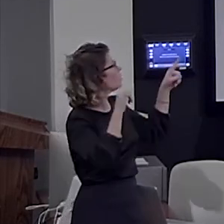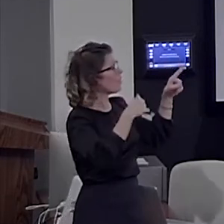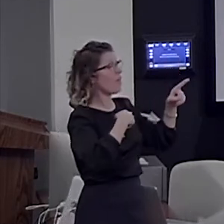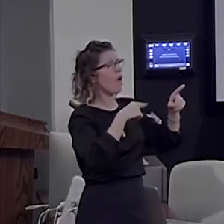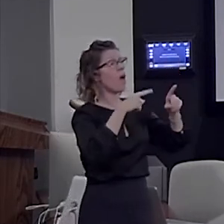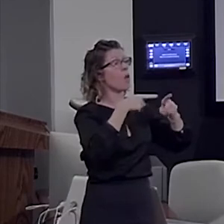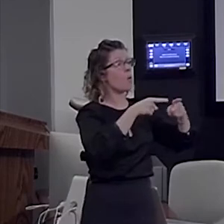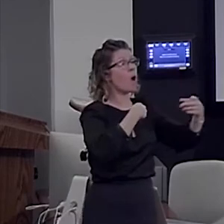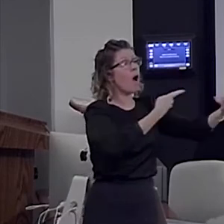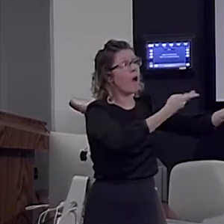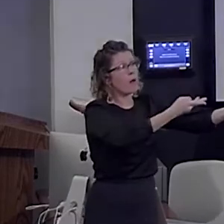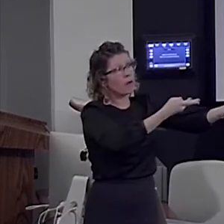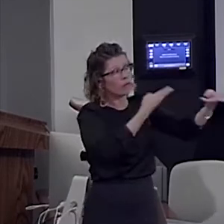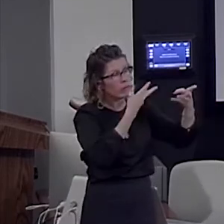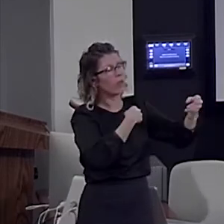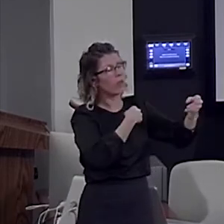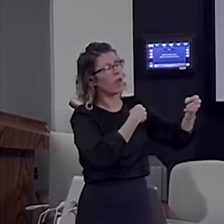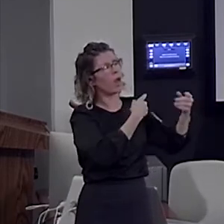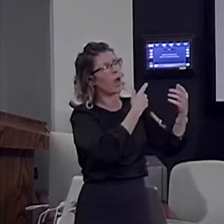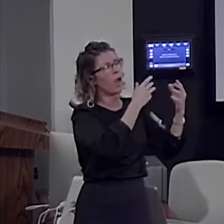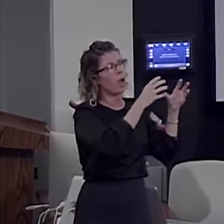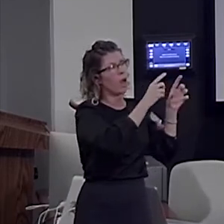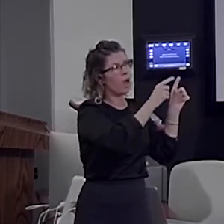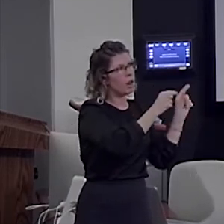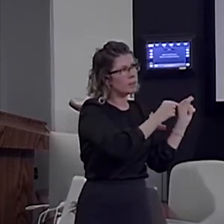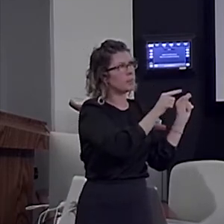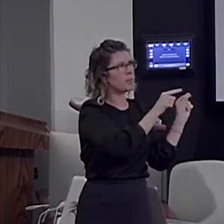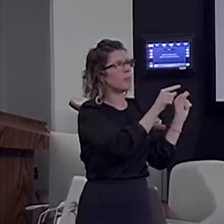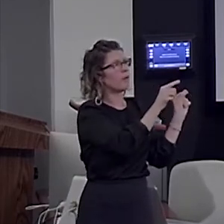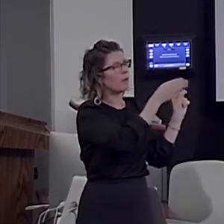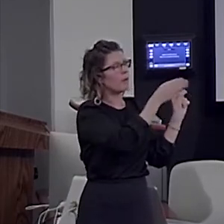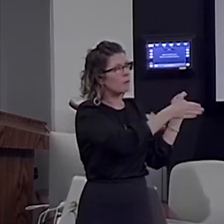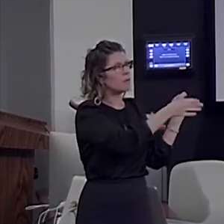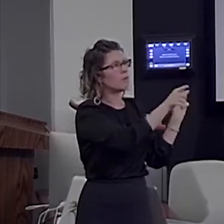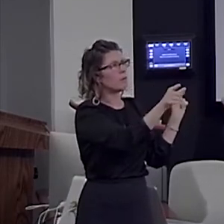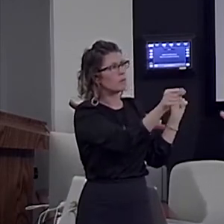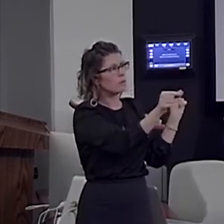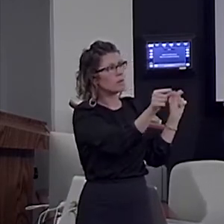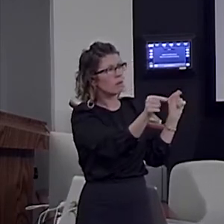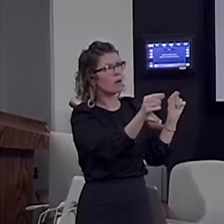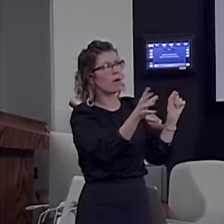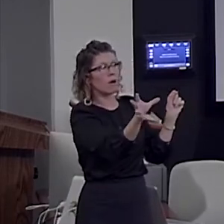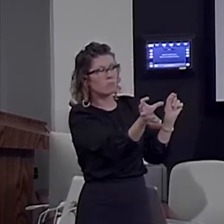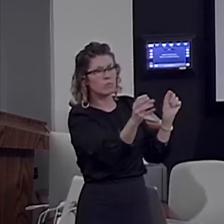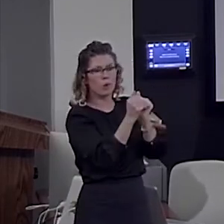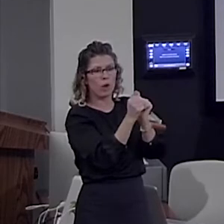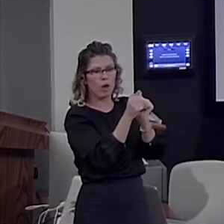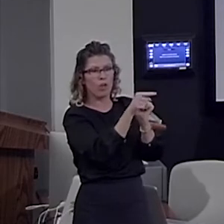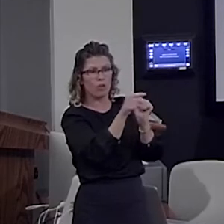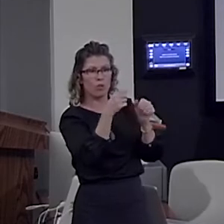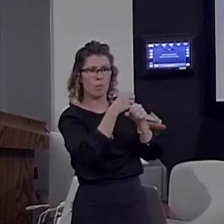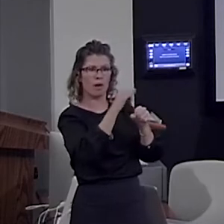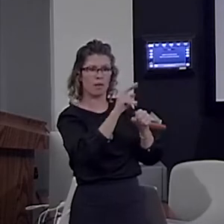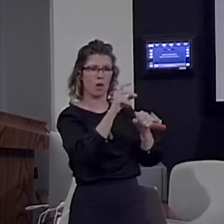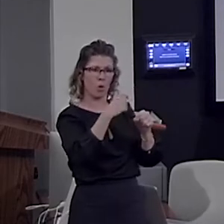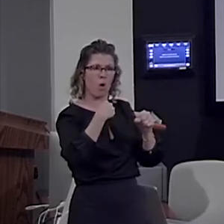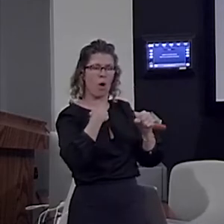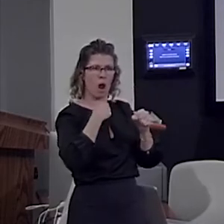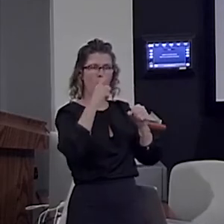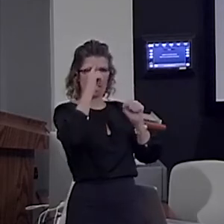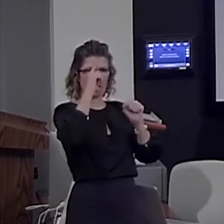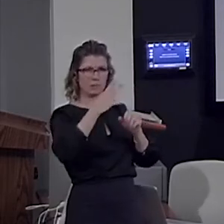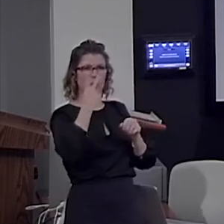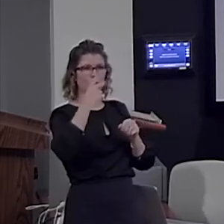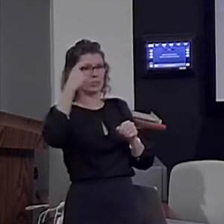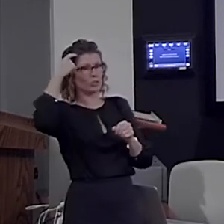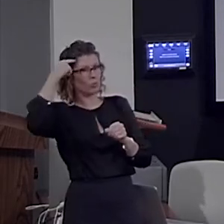when you create these nodes, these three structures. And, we expect it to find activity which follows this parsing of the